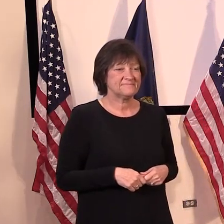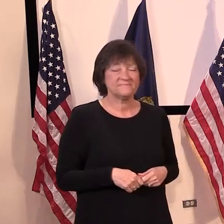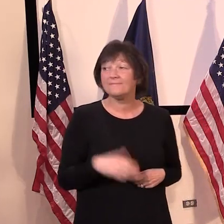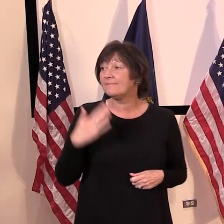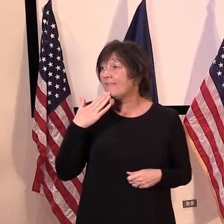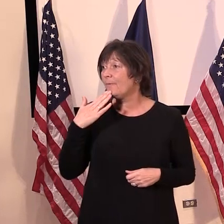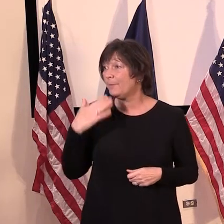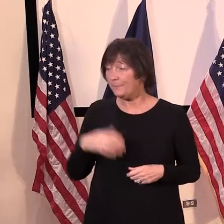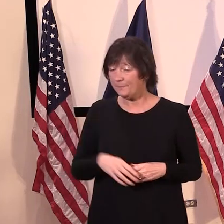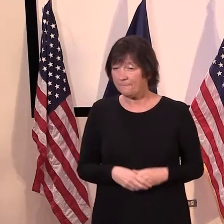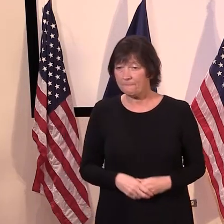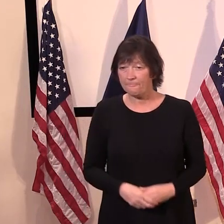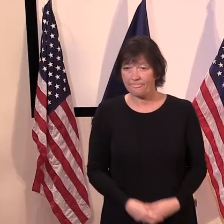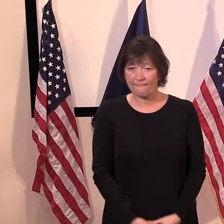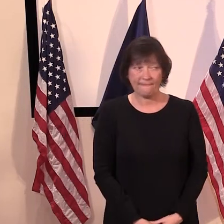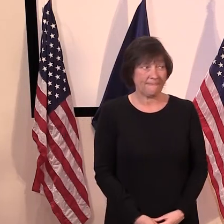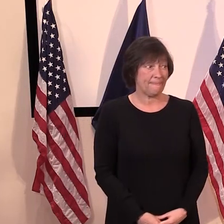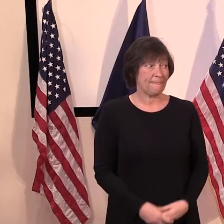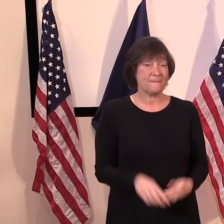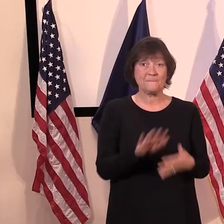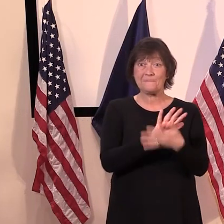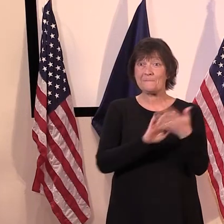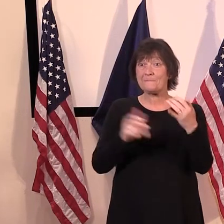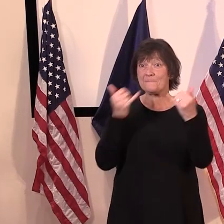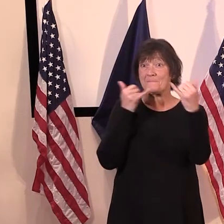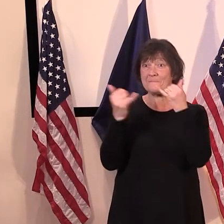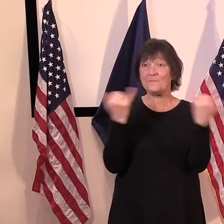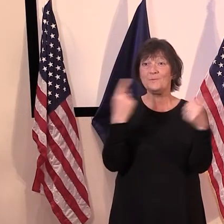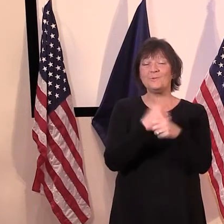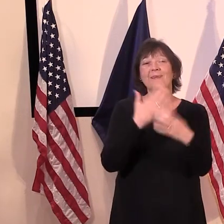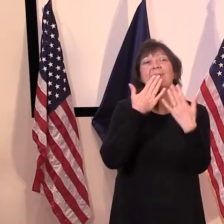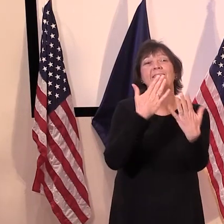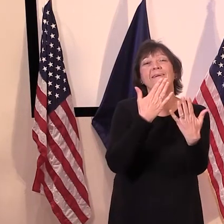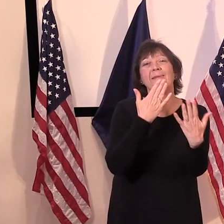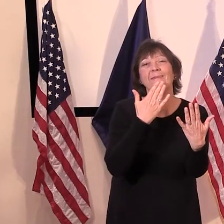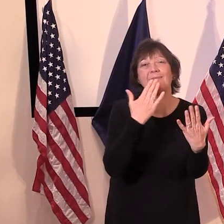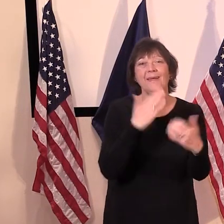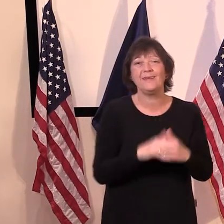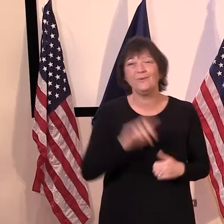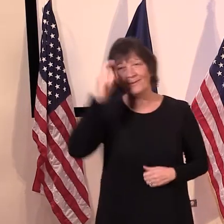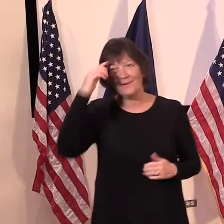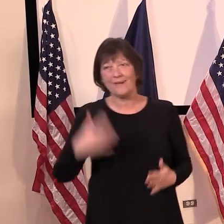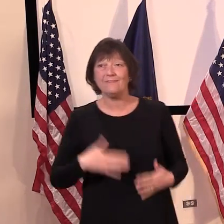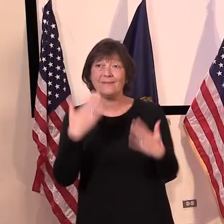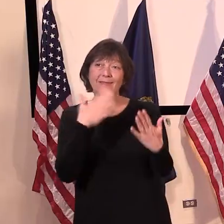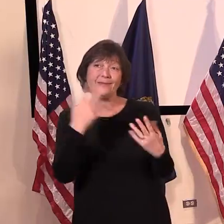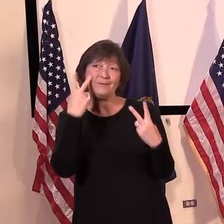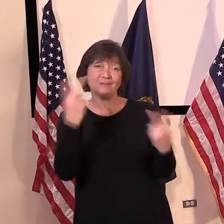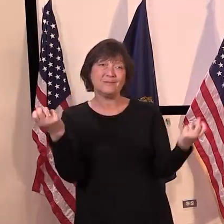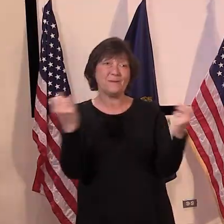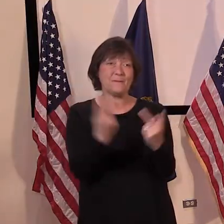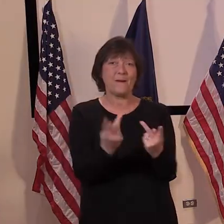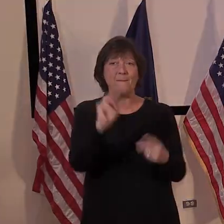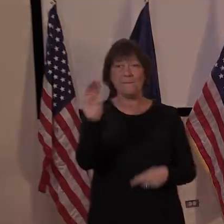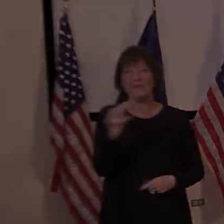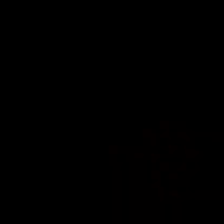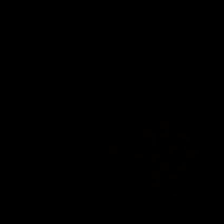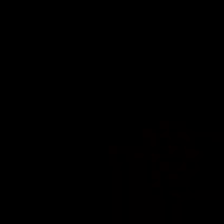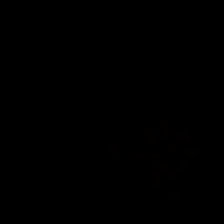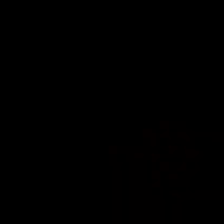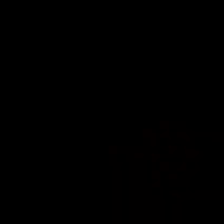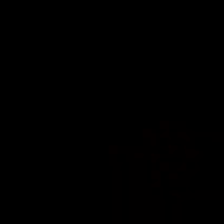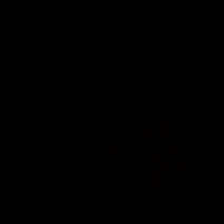Thanks. All right. That's all of our questioners today. Thank you, everyone. Thank you very much. We'll see you on Monday. Thanks for tuning in.